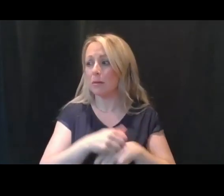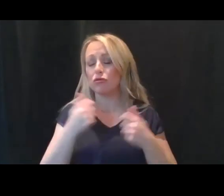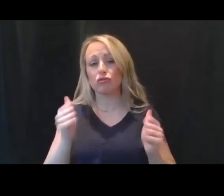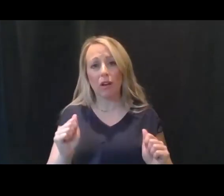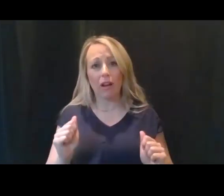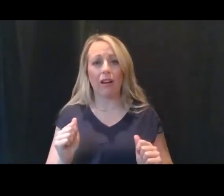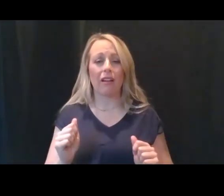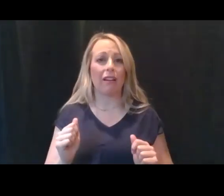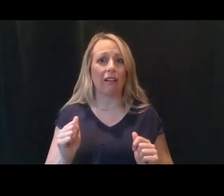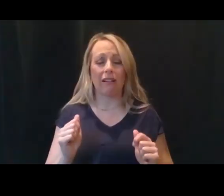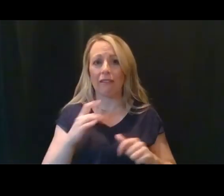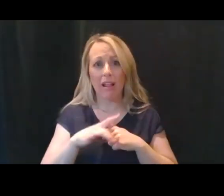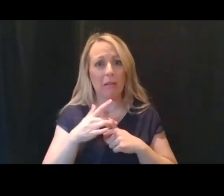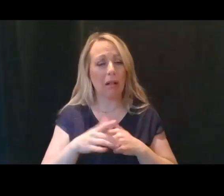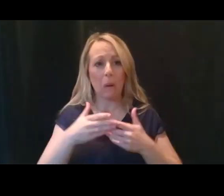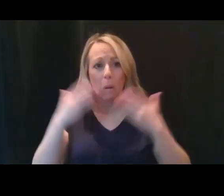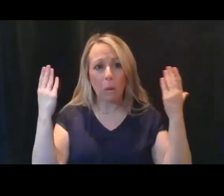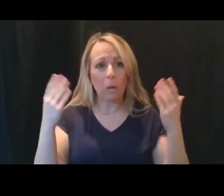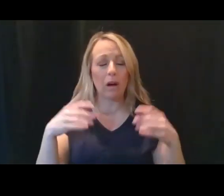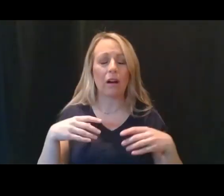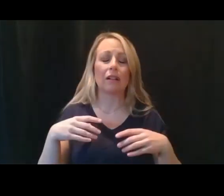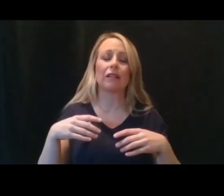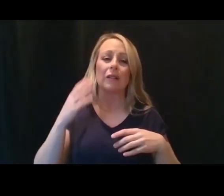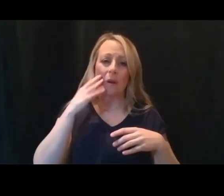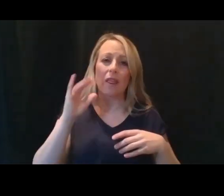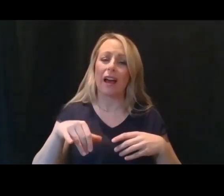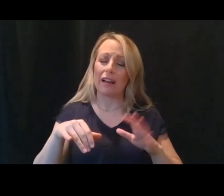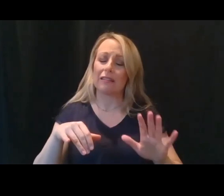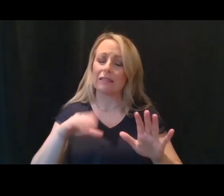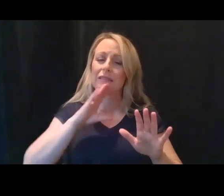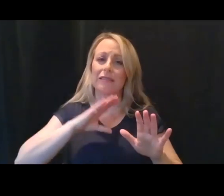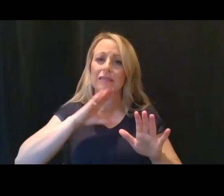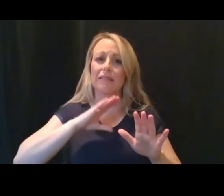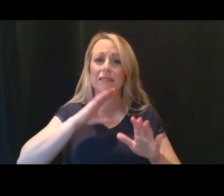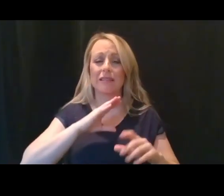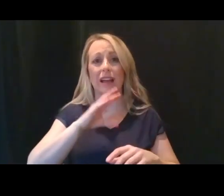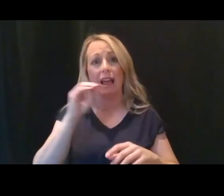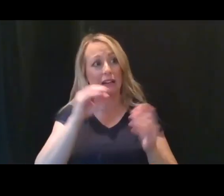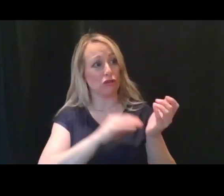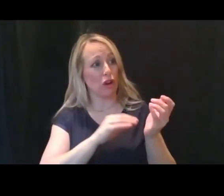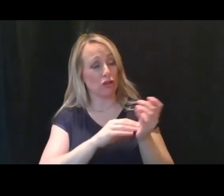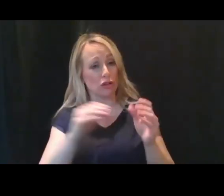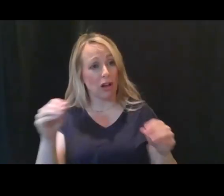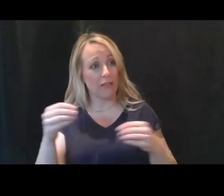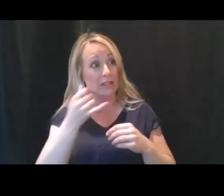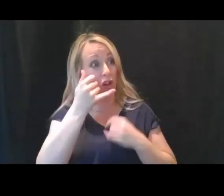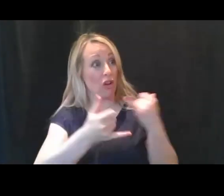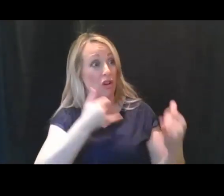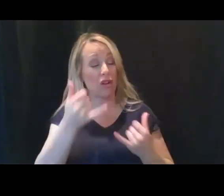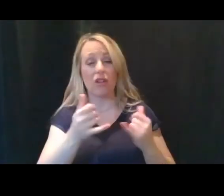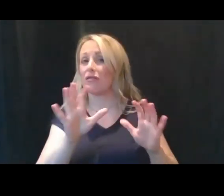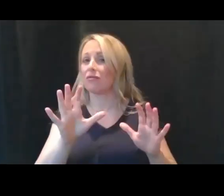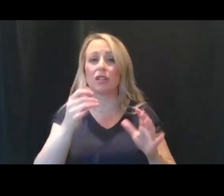but none are available. Or when you call your doctor's office, but are told they'll call you when it's your turn.